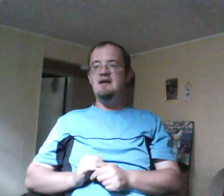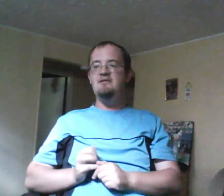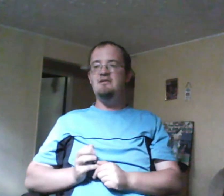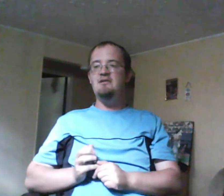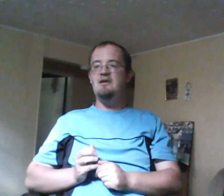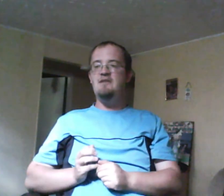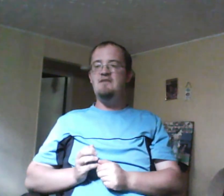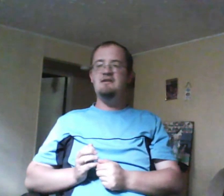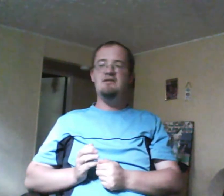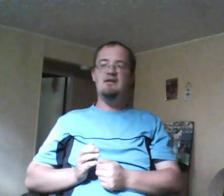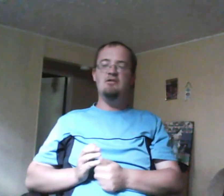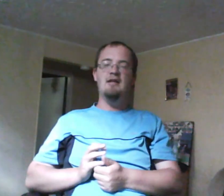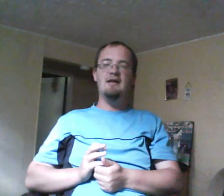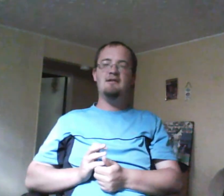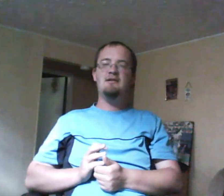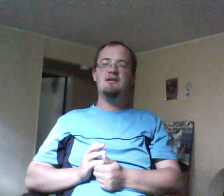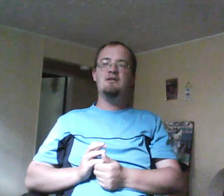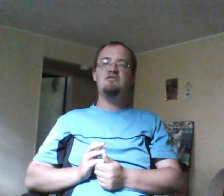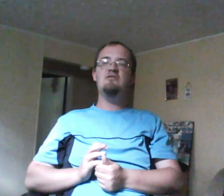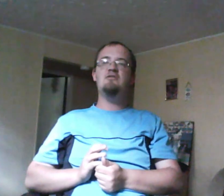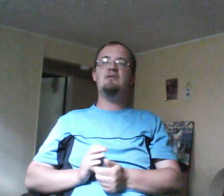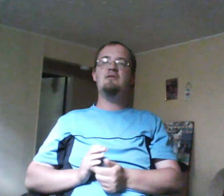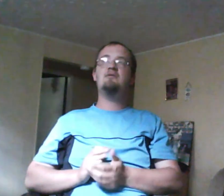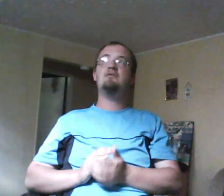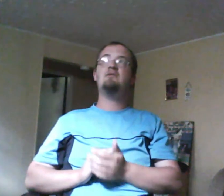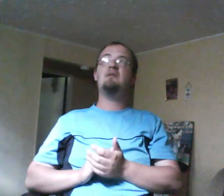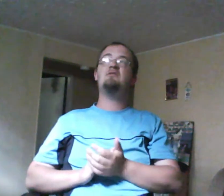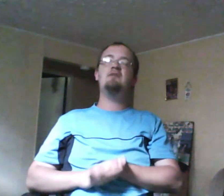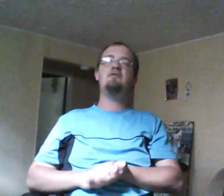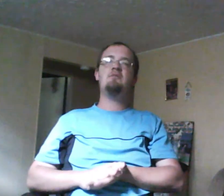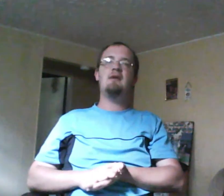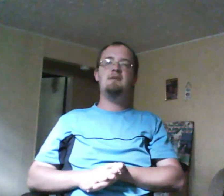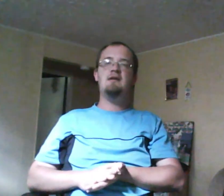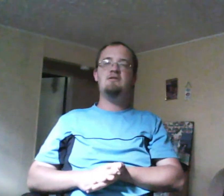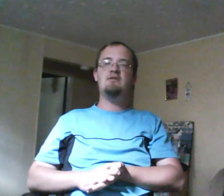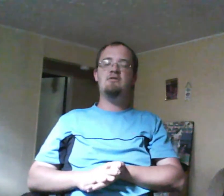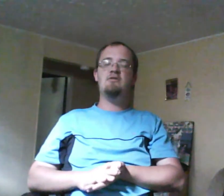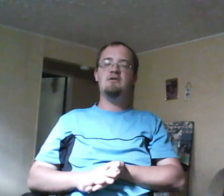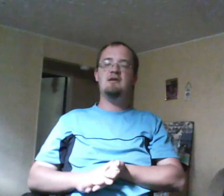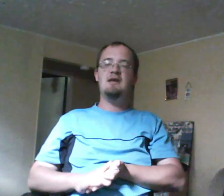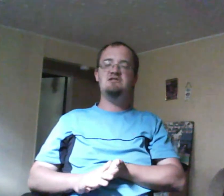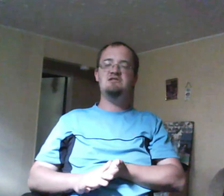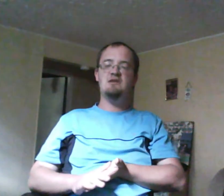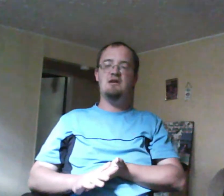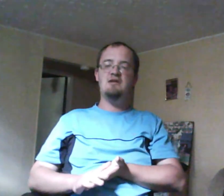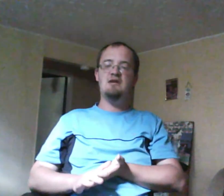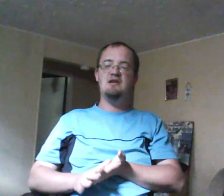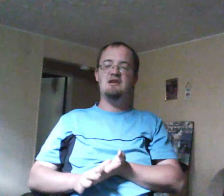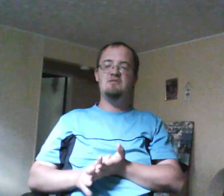I think, Lola to come clean with the problems because the girls are not going to hate you as much.